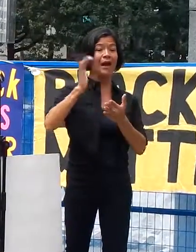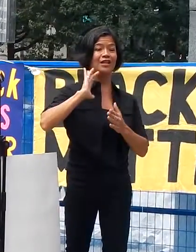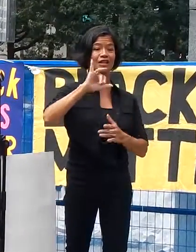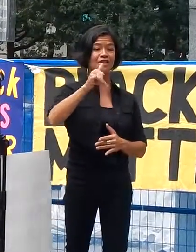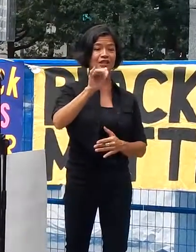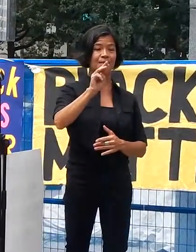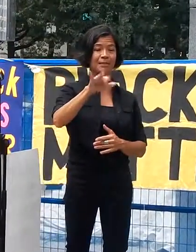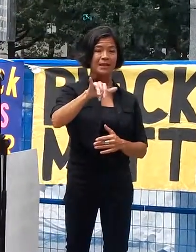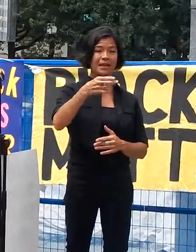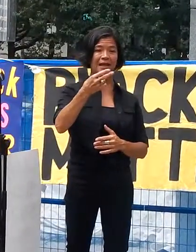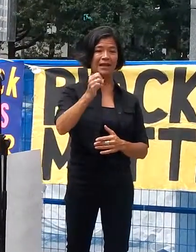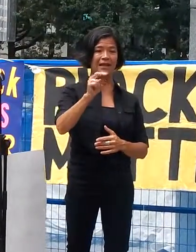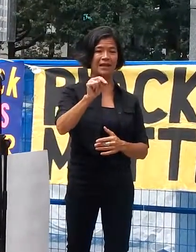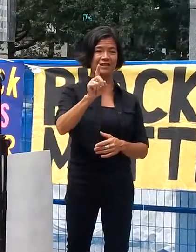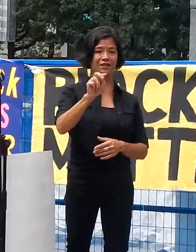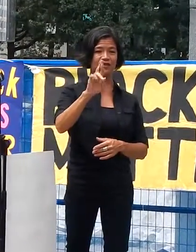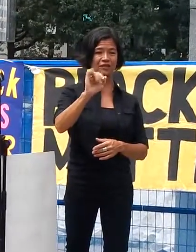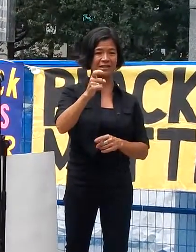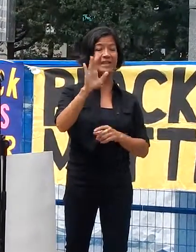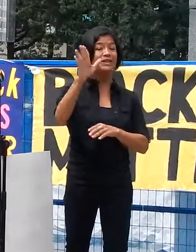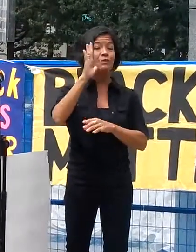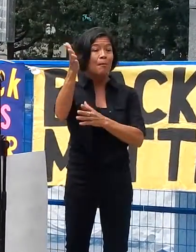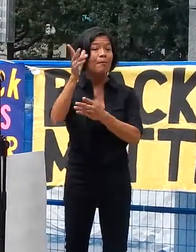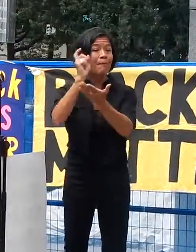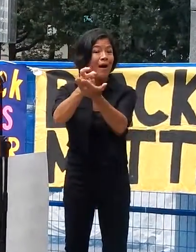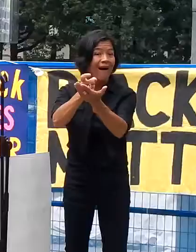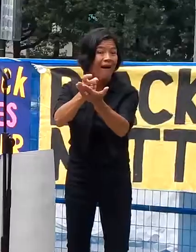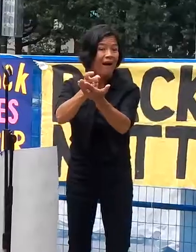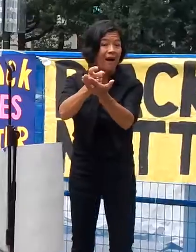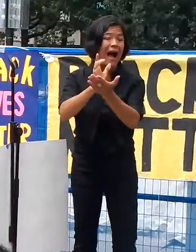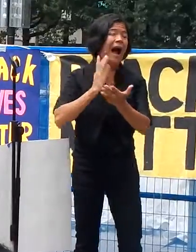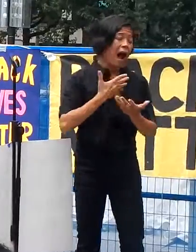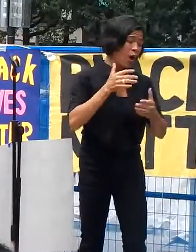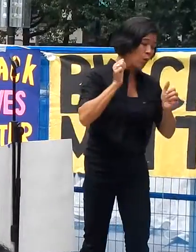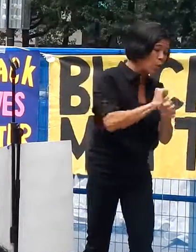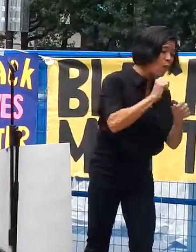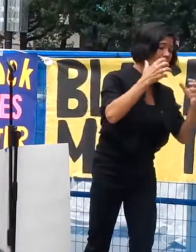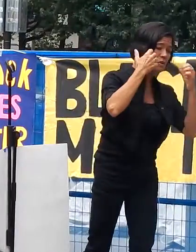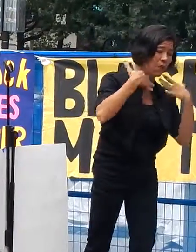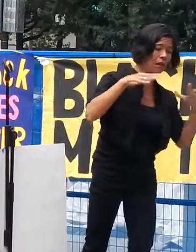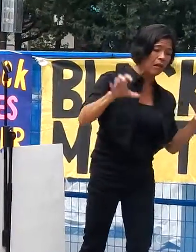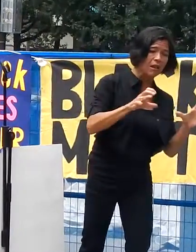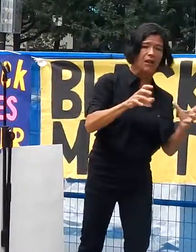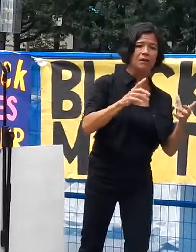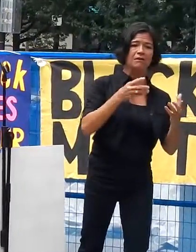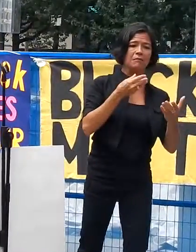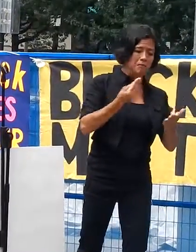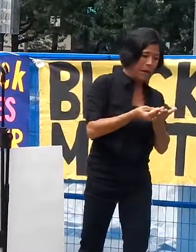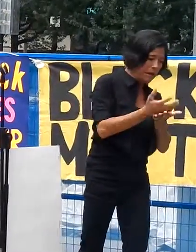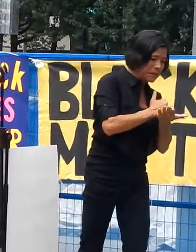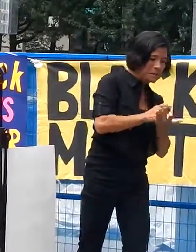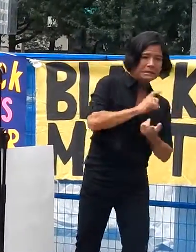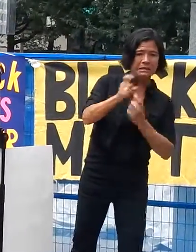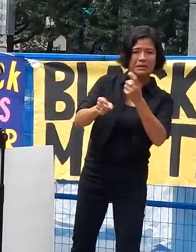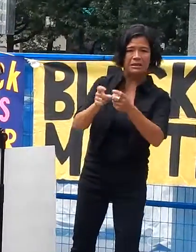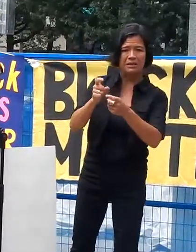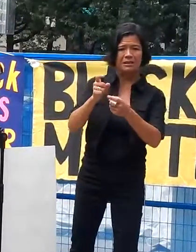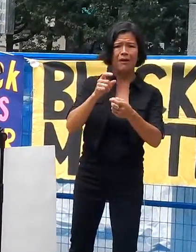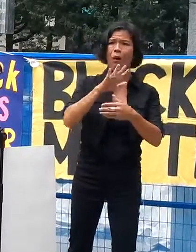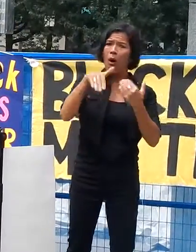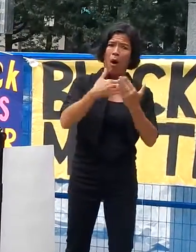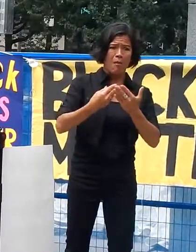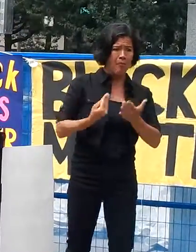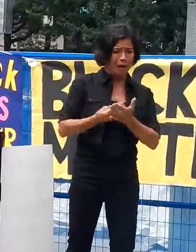grandmother bought. We bought with our own sweat. The boys worked on the railway line and they bought that church.